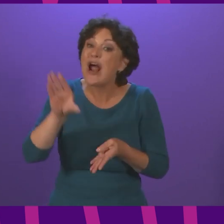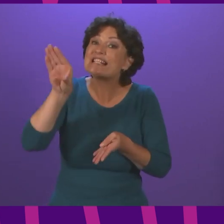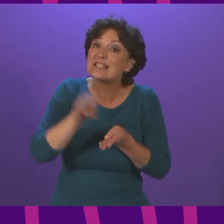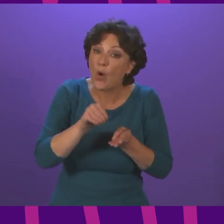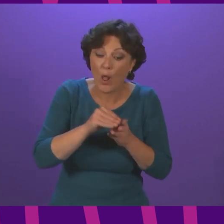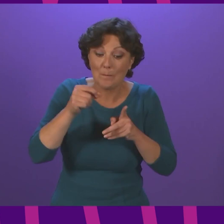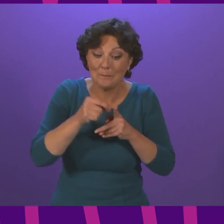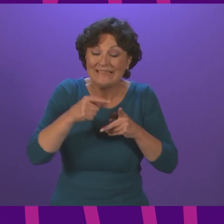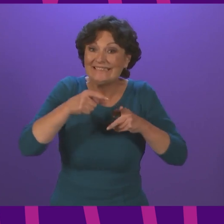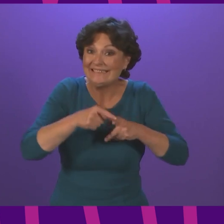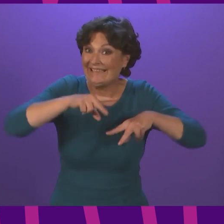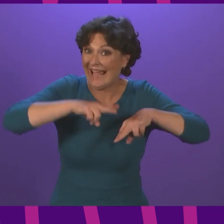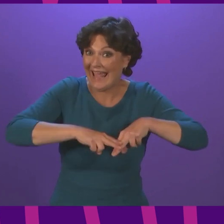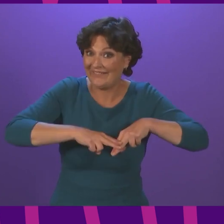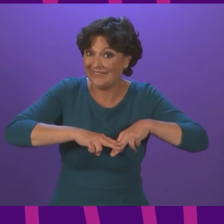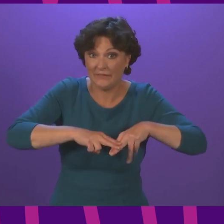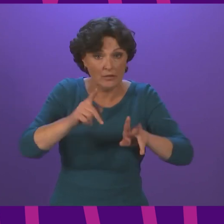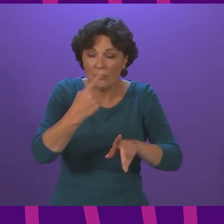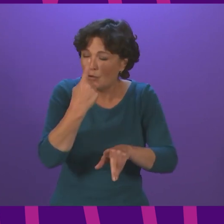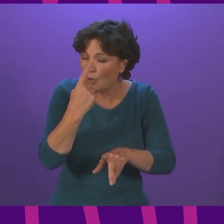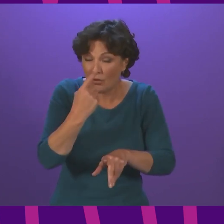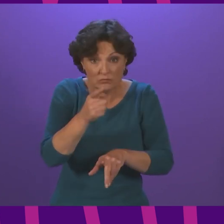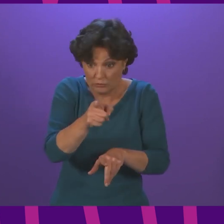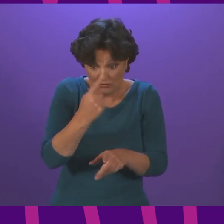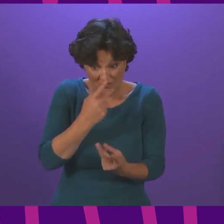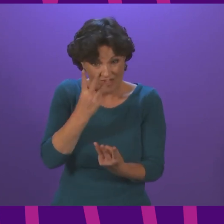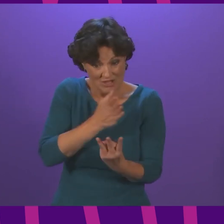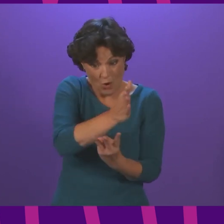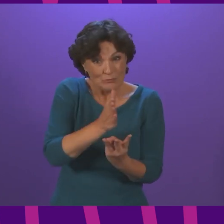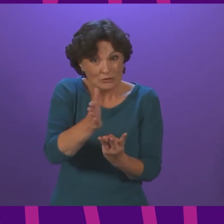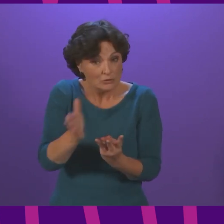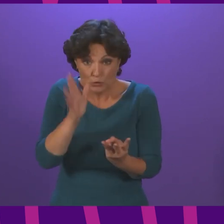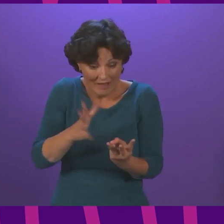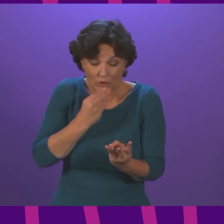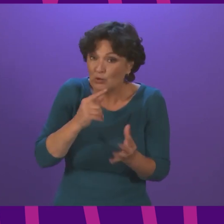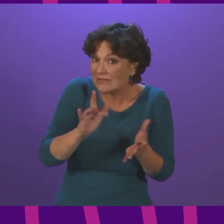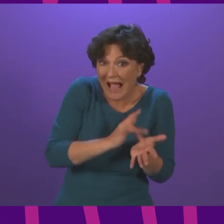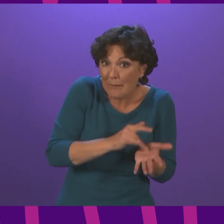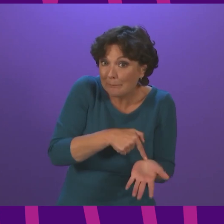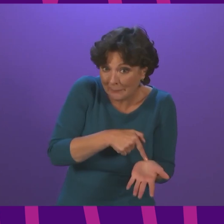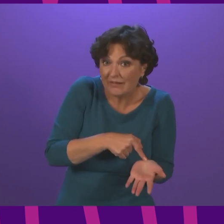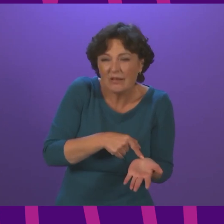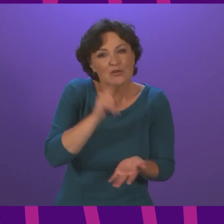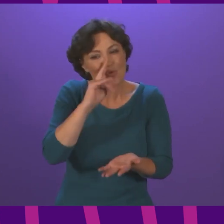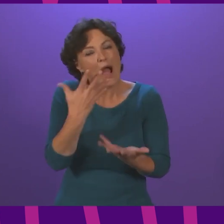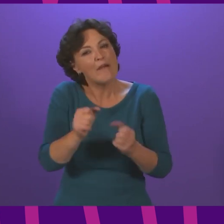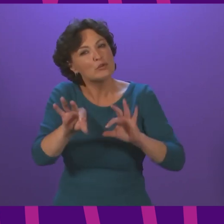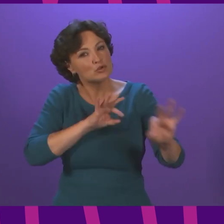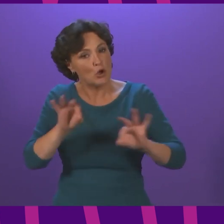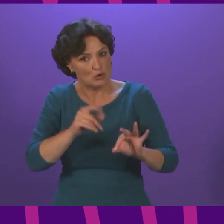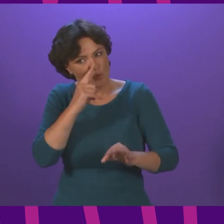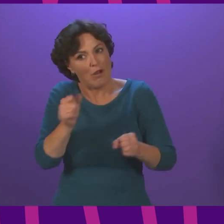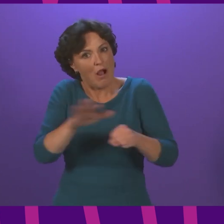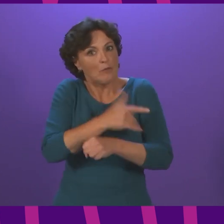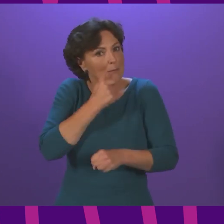PDF so both of those things can be done without using the app at all and it is important that those alternatives are there and people are aware